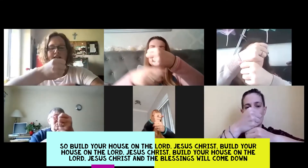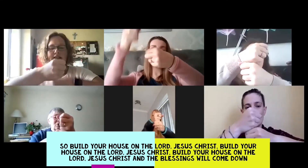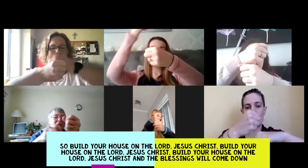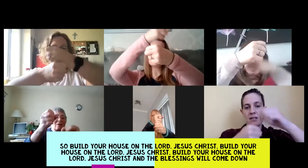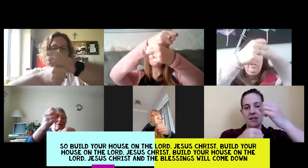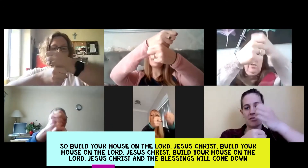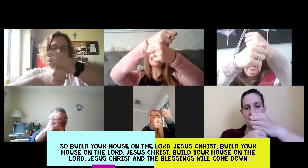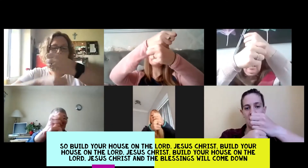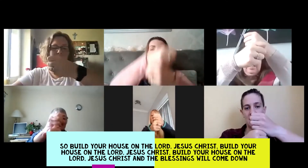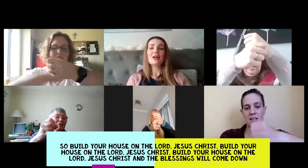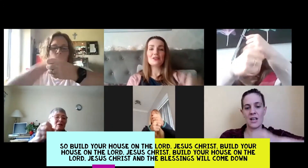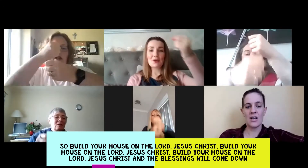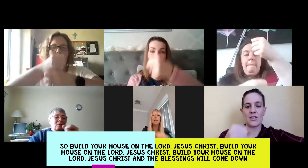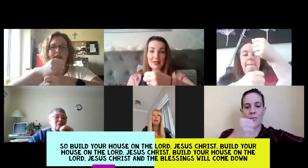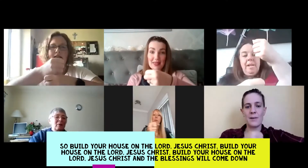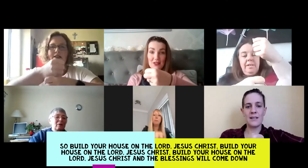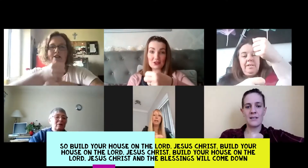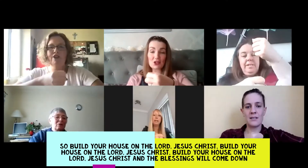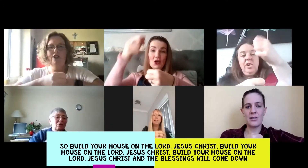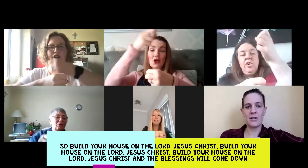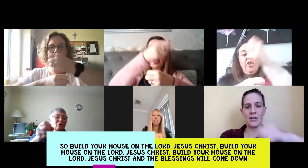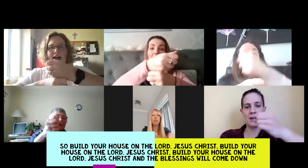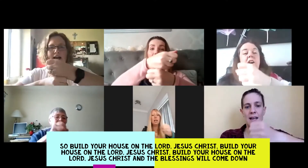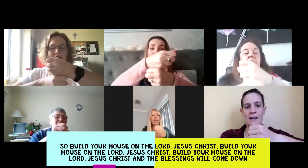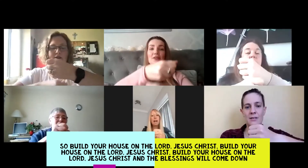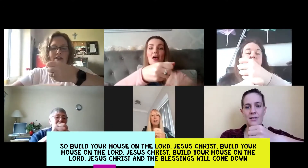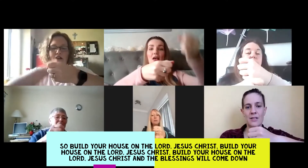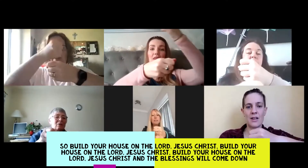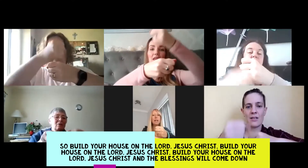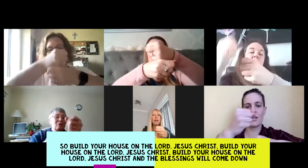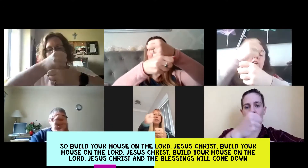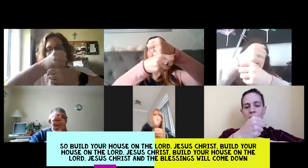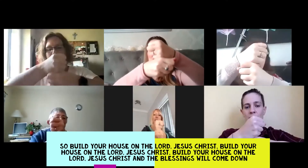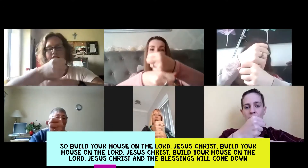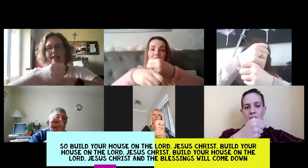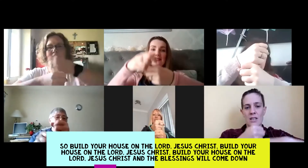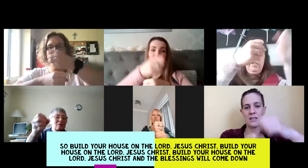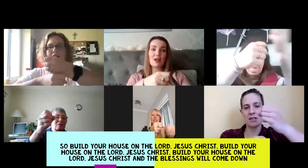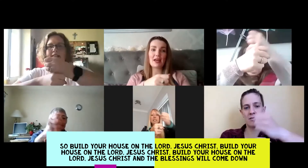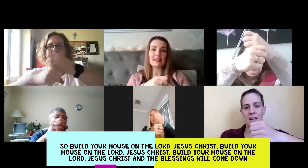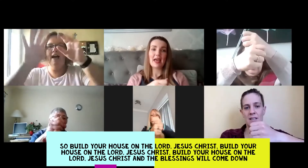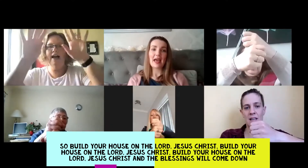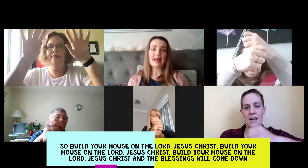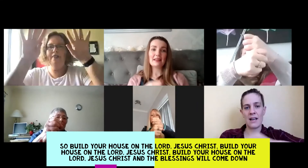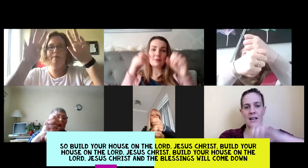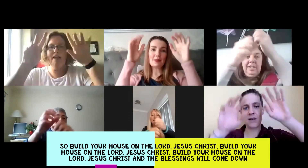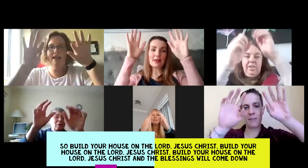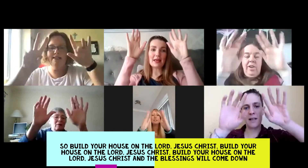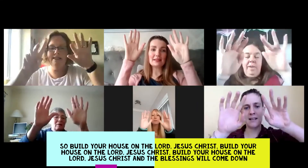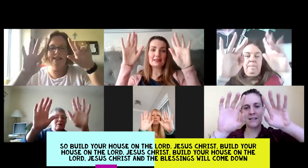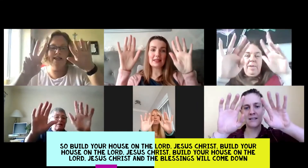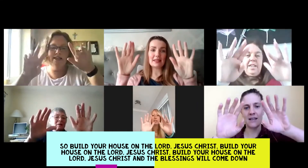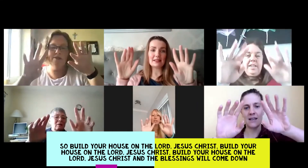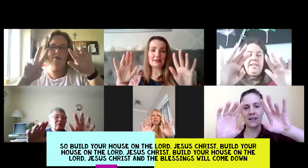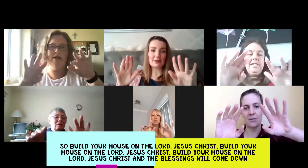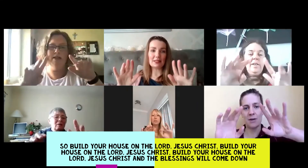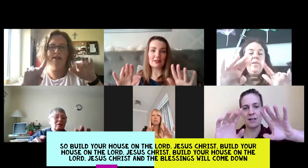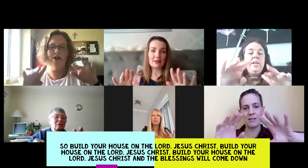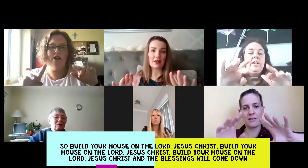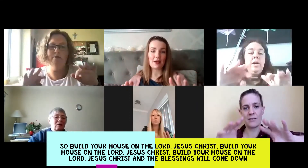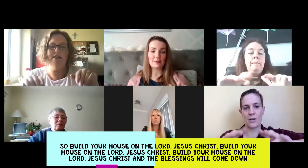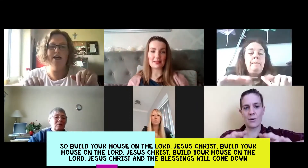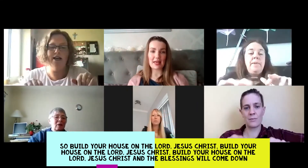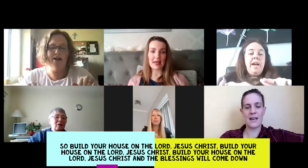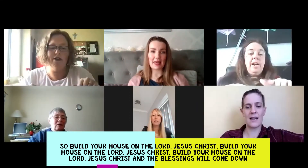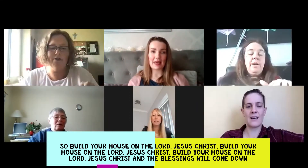Lord Jesus Christ Build your house upon the Lord Jesus Christ And the blessings will